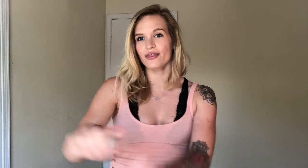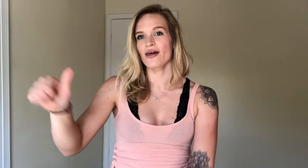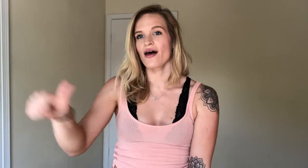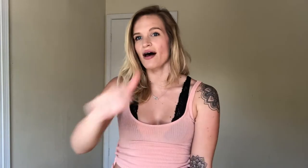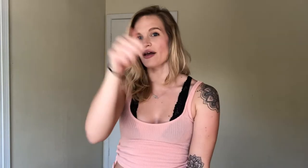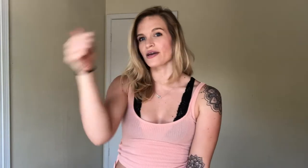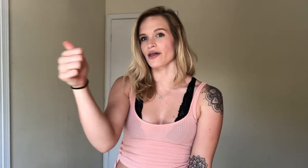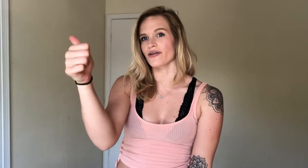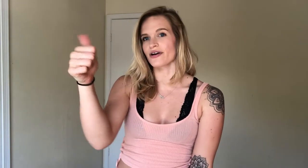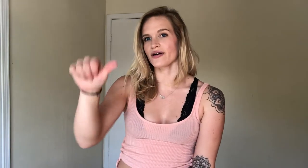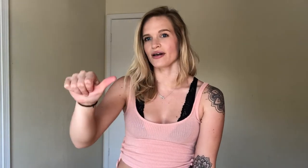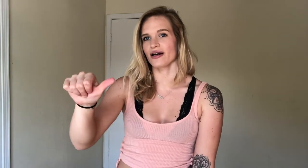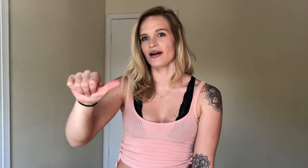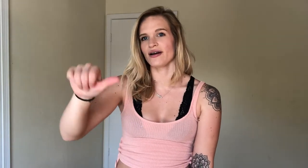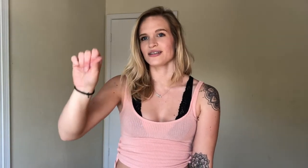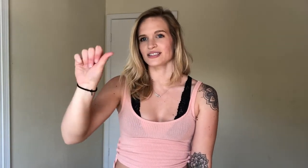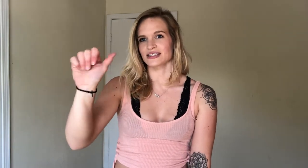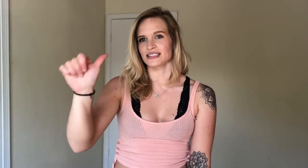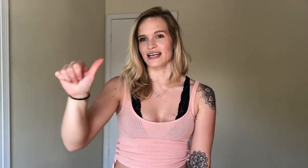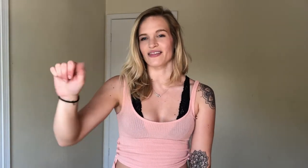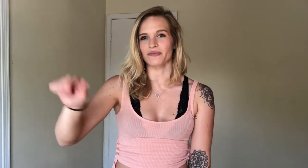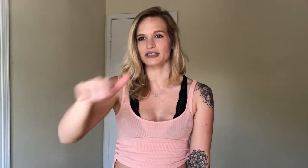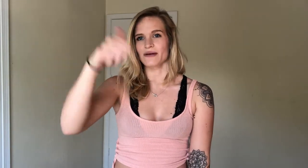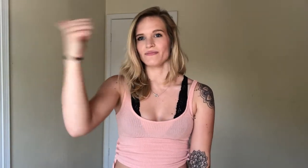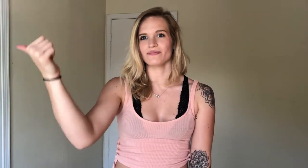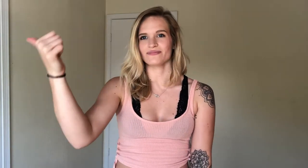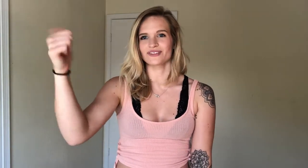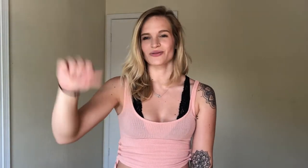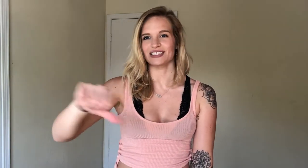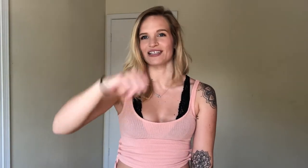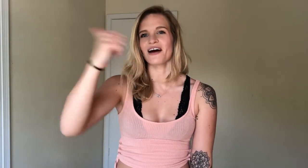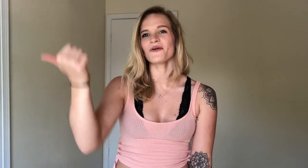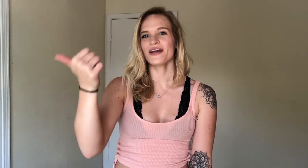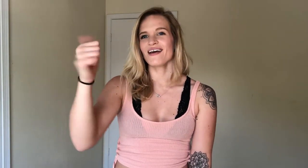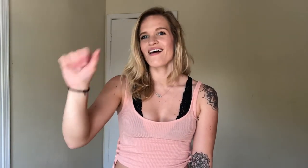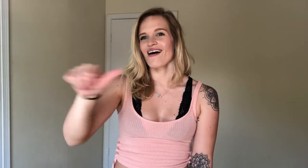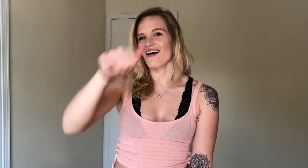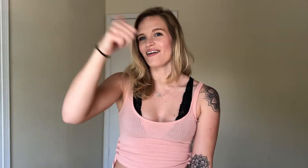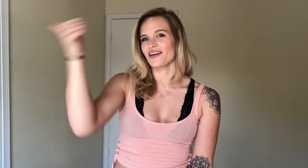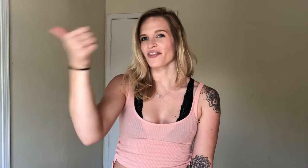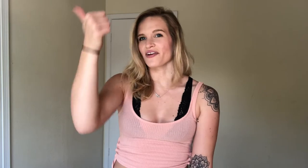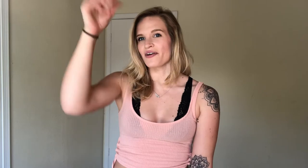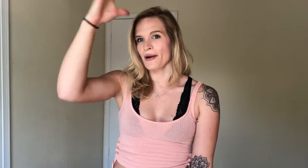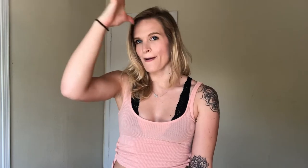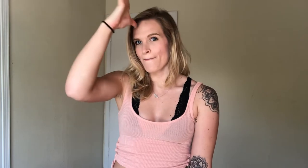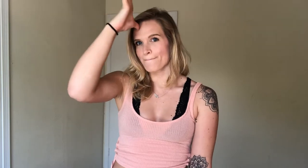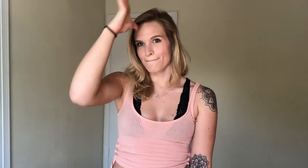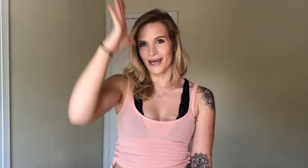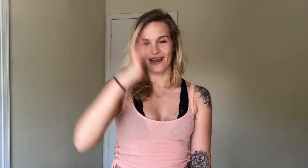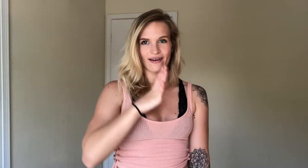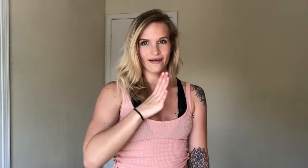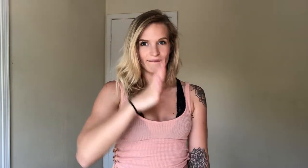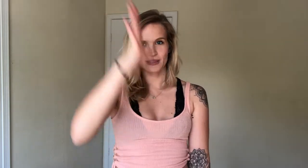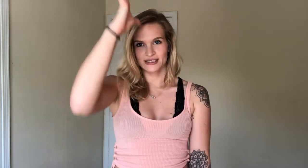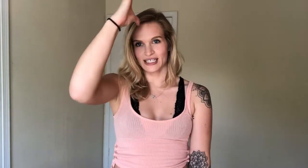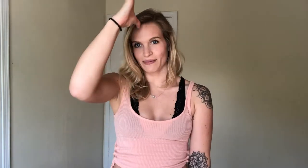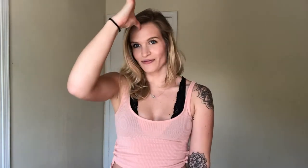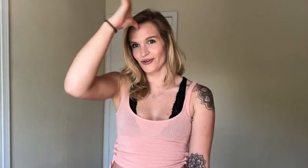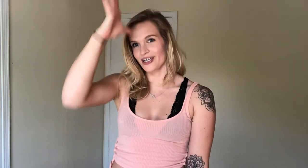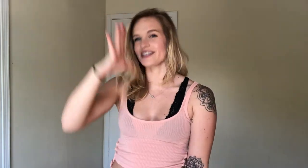another. So this is like a thumbs up. Twist it out. Another. Another. Man. Tap the forehead.